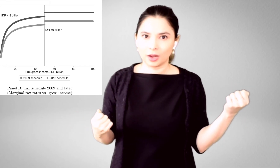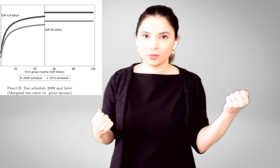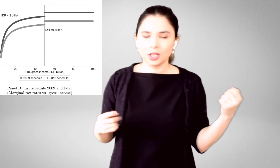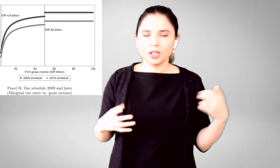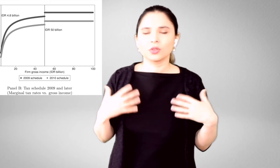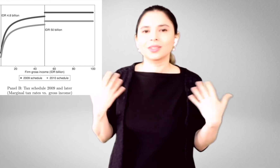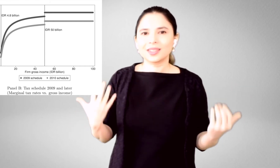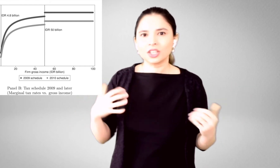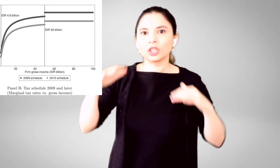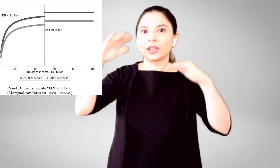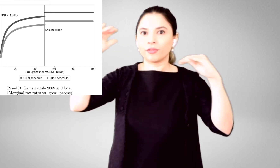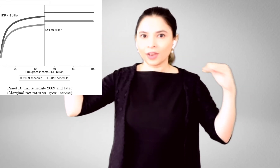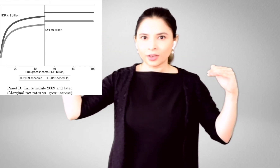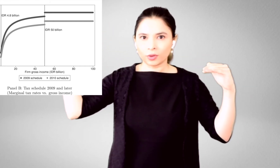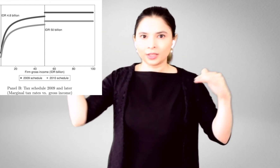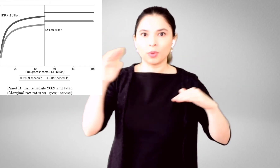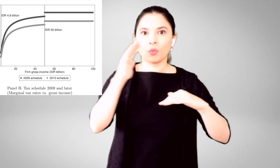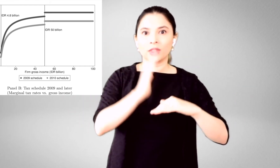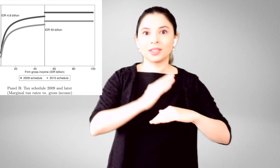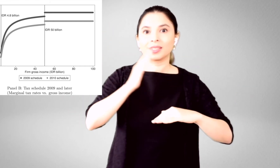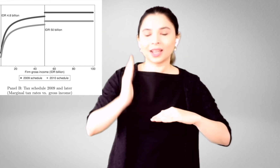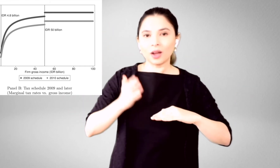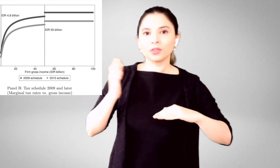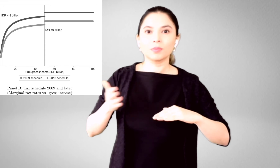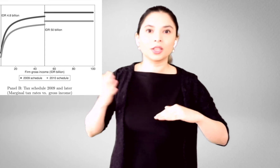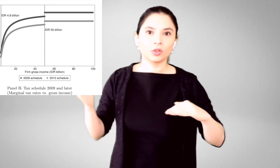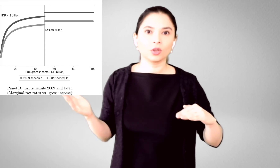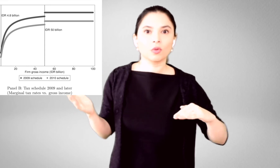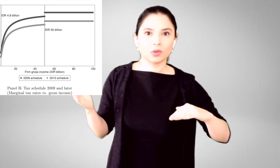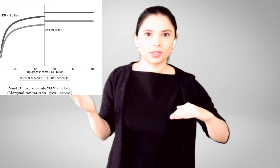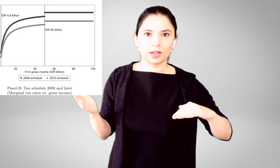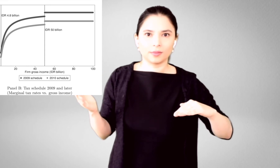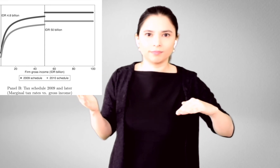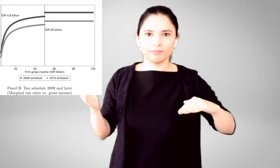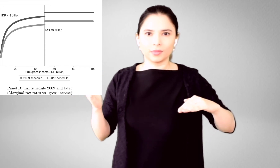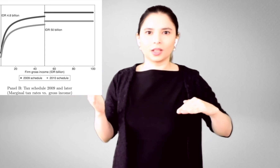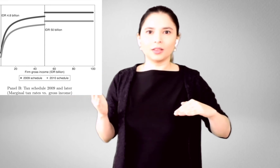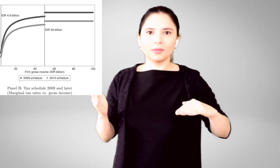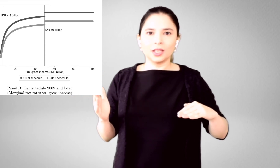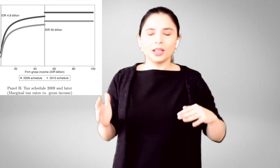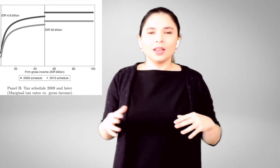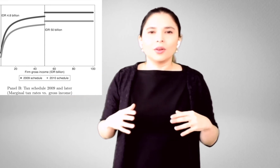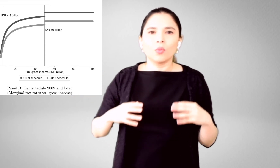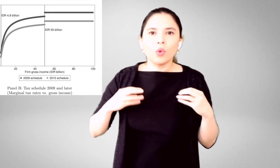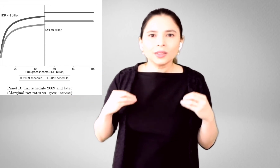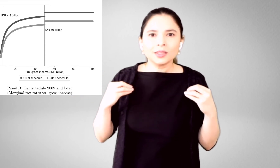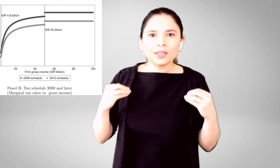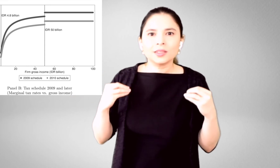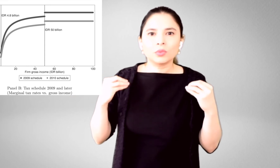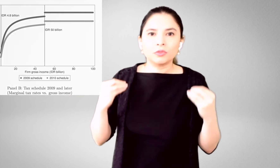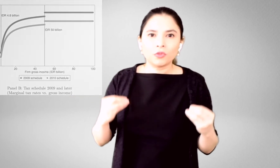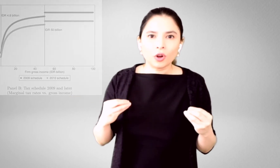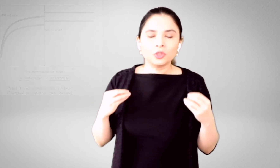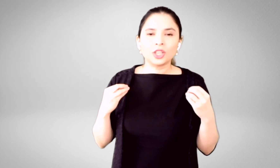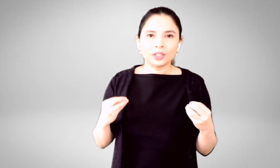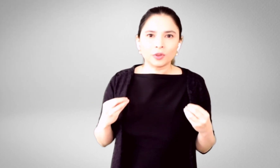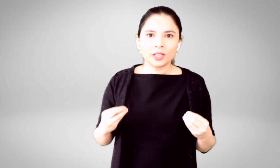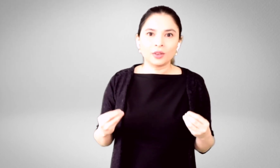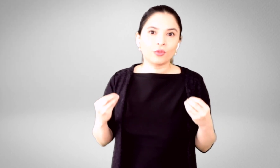now. So, it's essentially a flat rate, but with discounts based on your gross income. What this reform generated